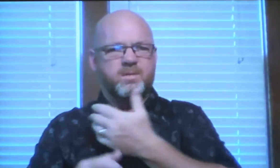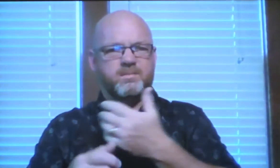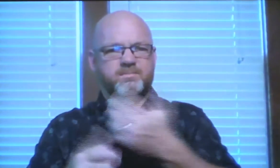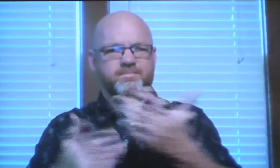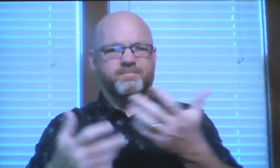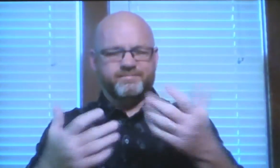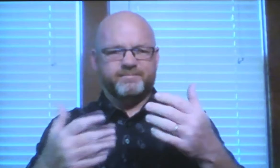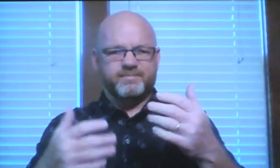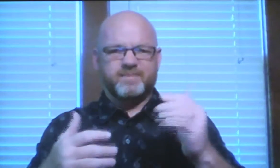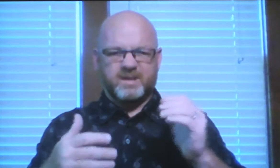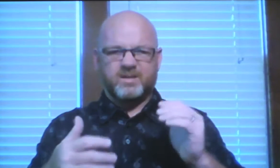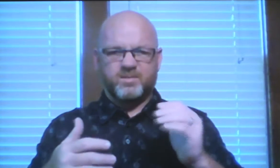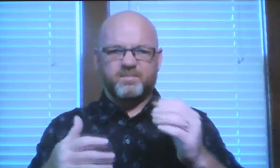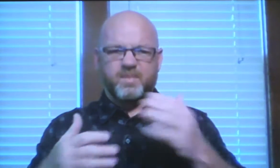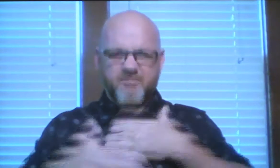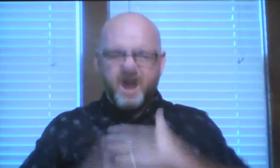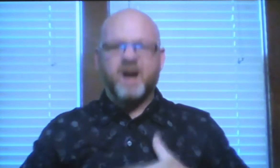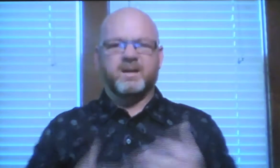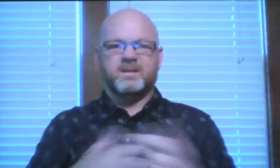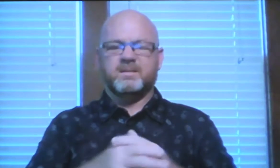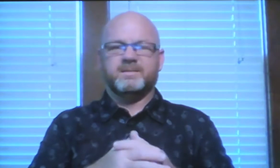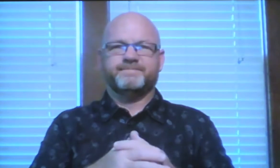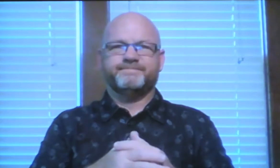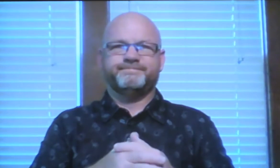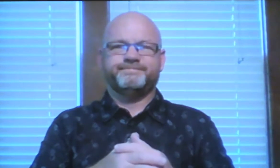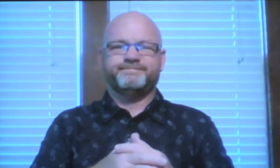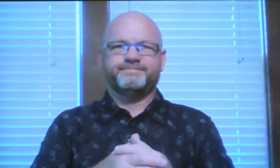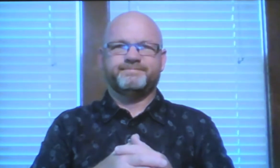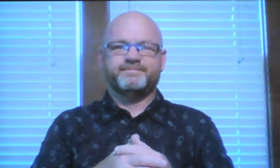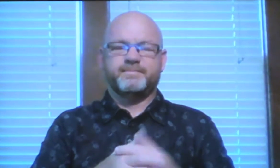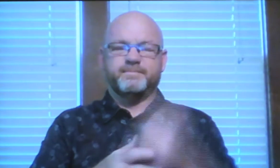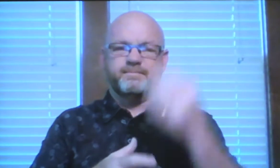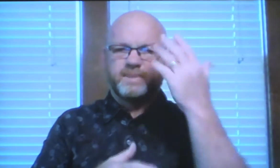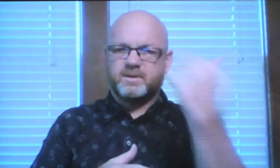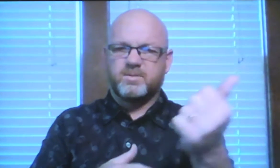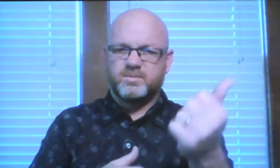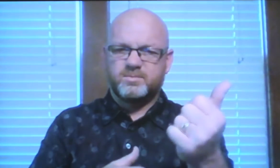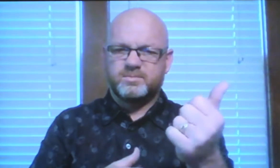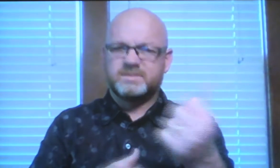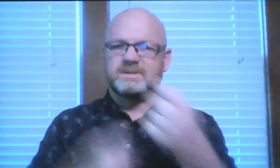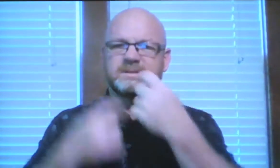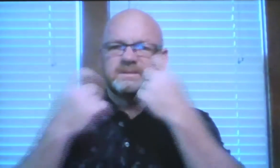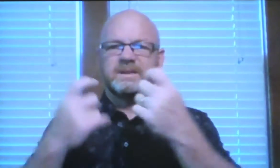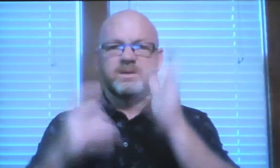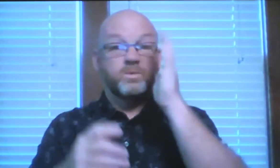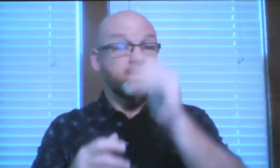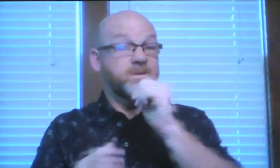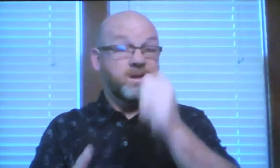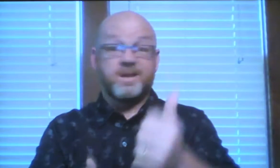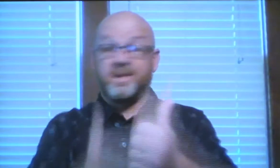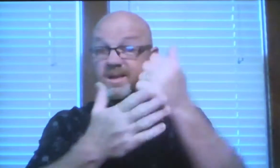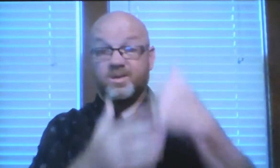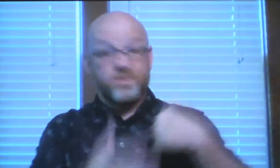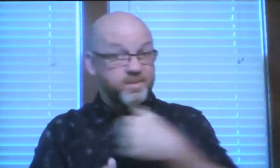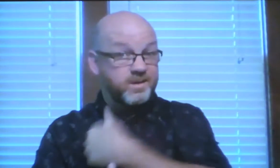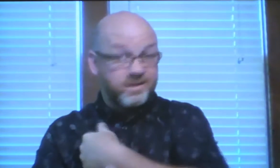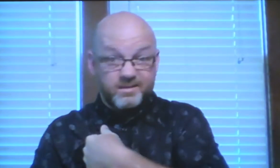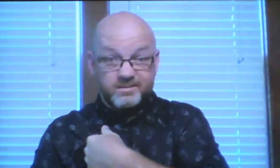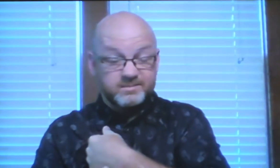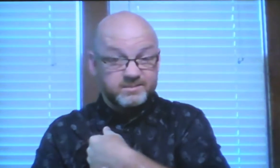control us in that our bodies because sin will